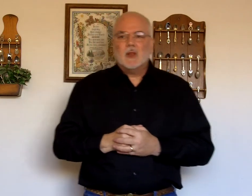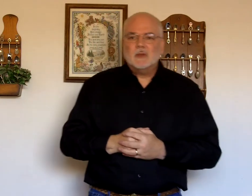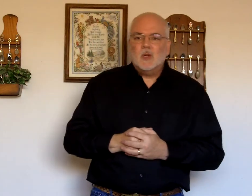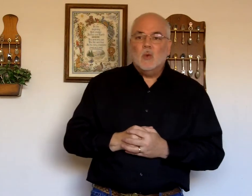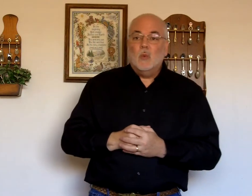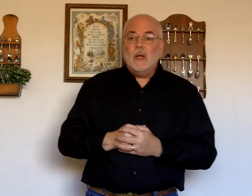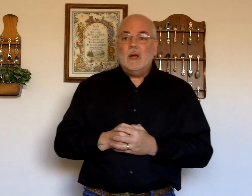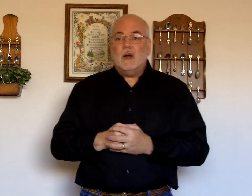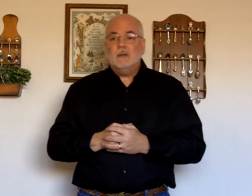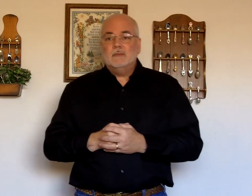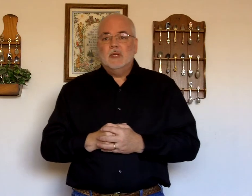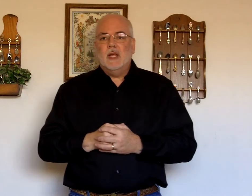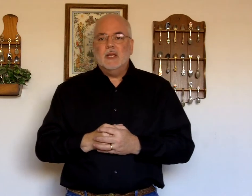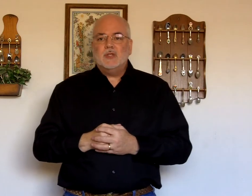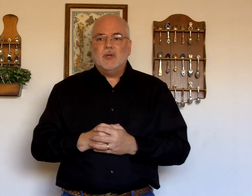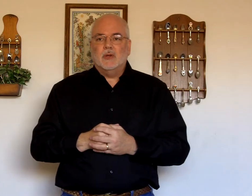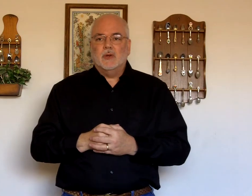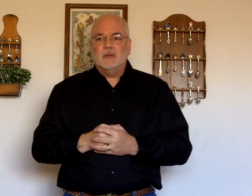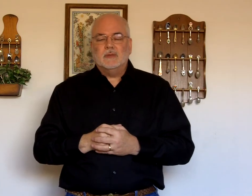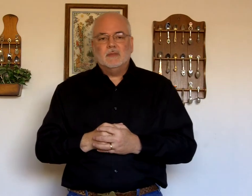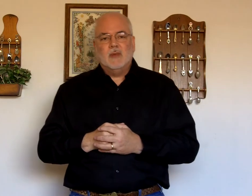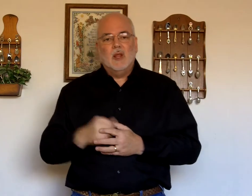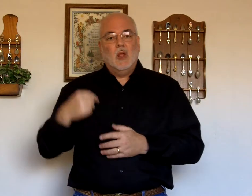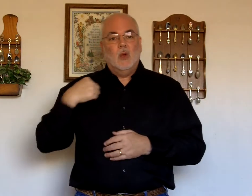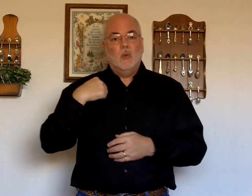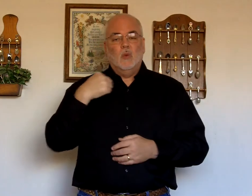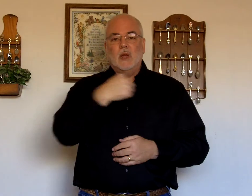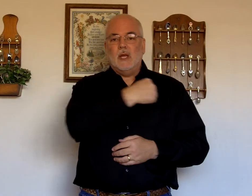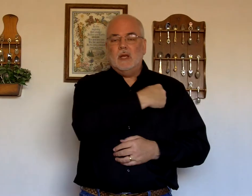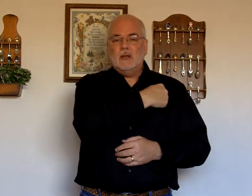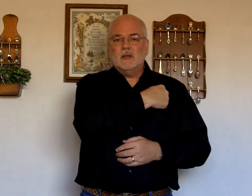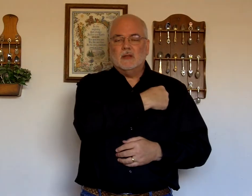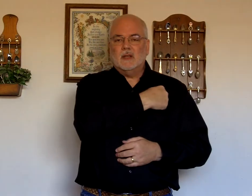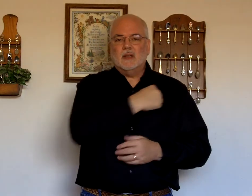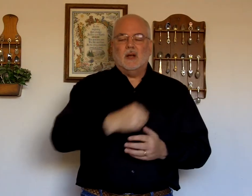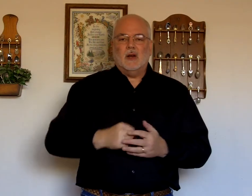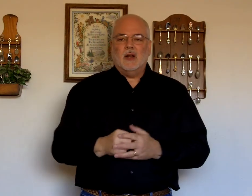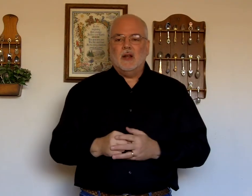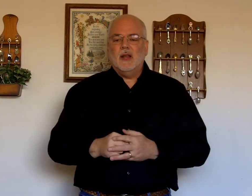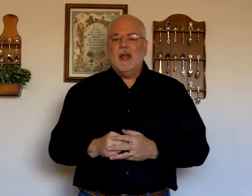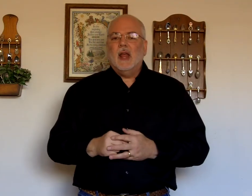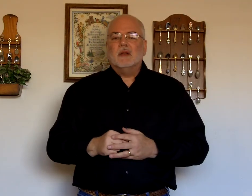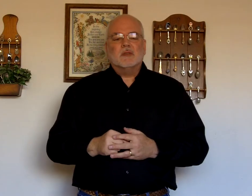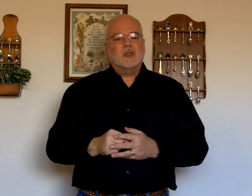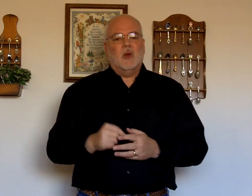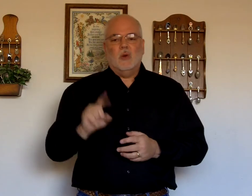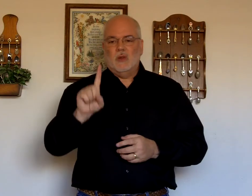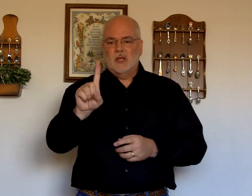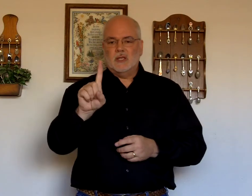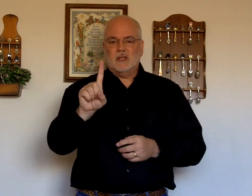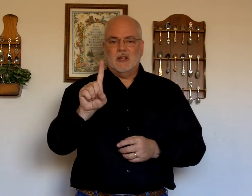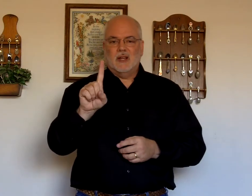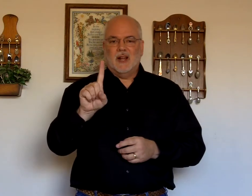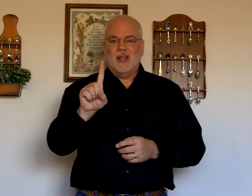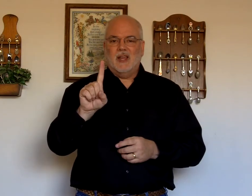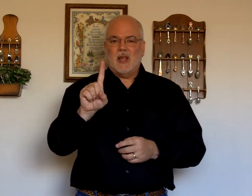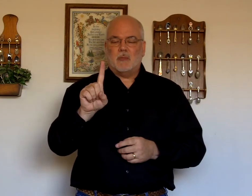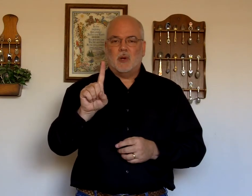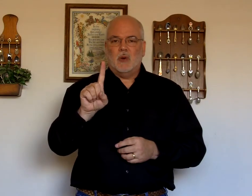We are. His children. We. Alright. So. This is. Again. That pronoun.